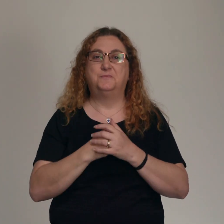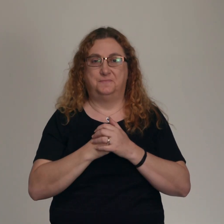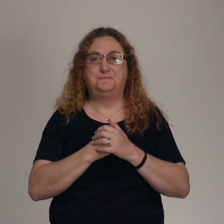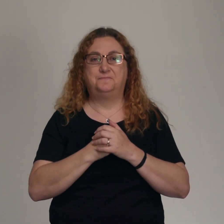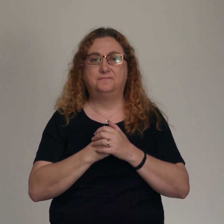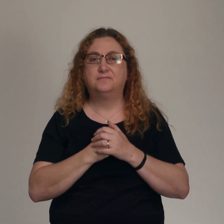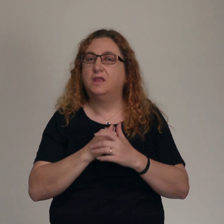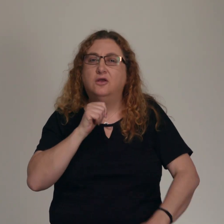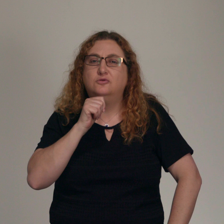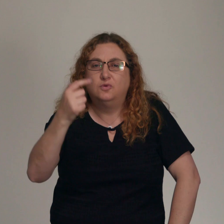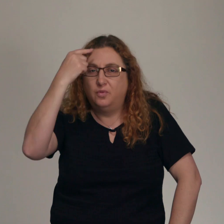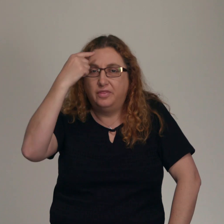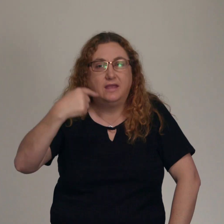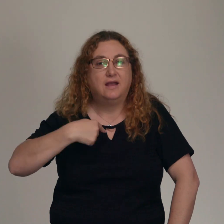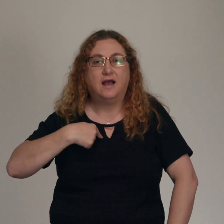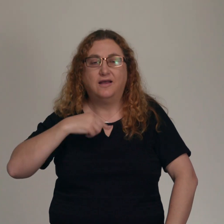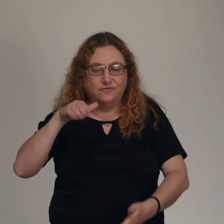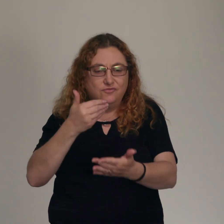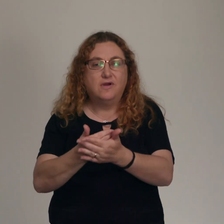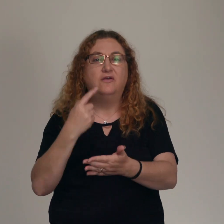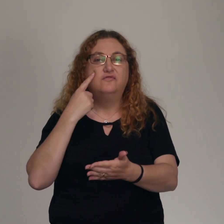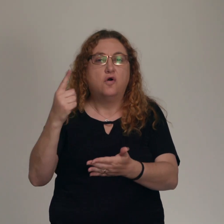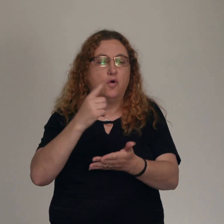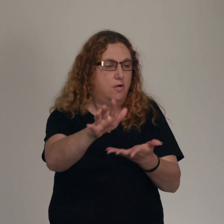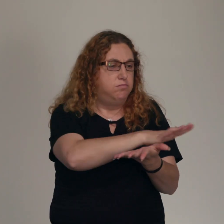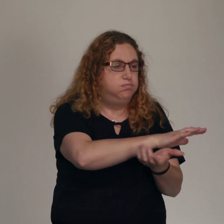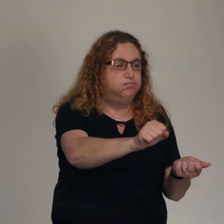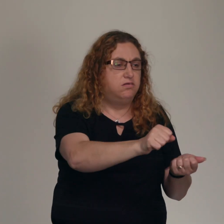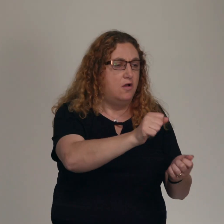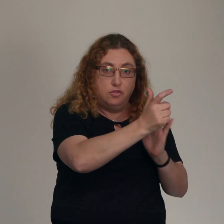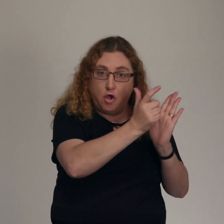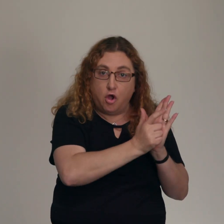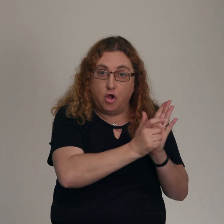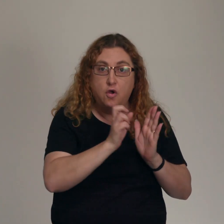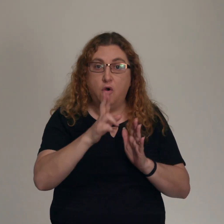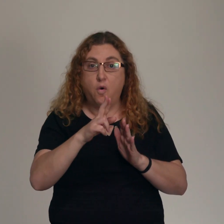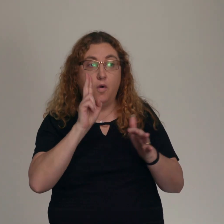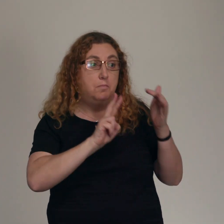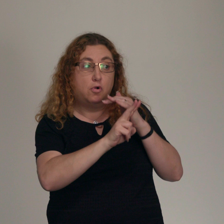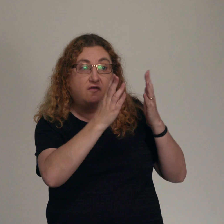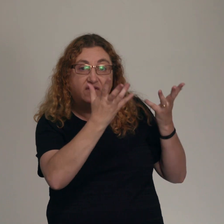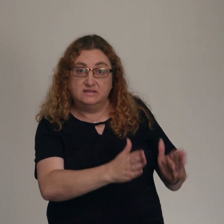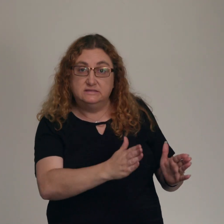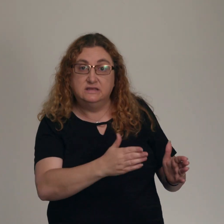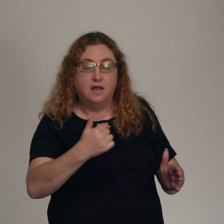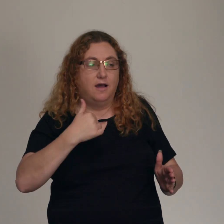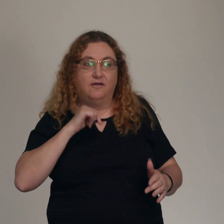not think that I have come to abolish the law or the prophets. I have not come to abolish them, but to fulfill them. For